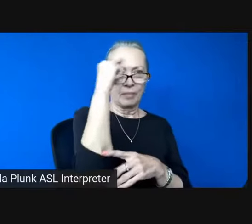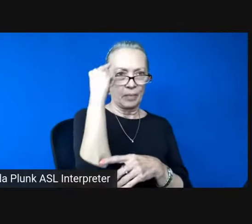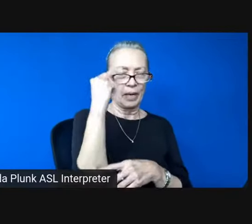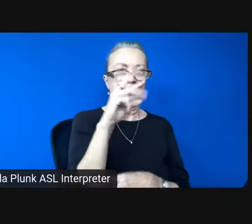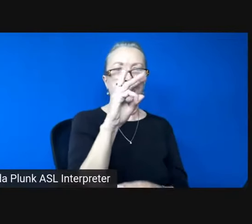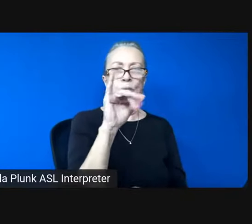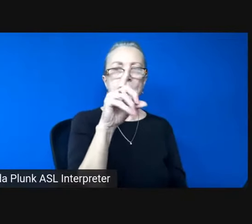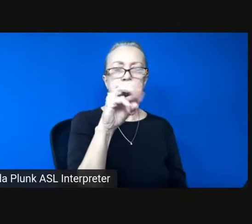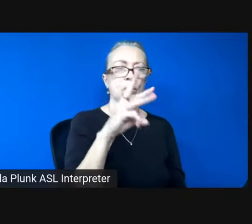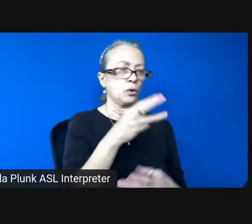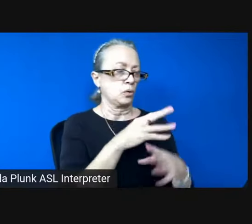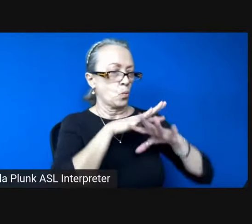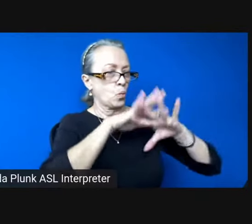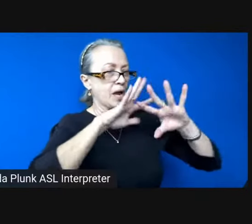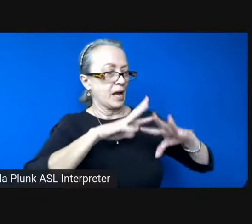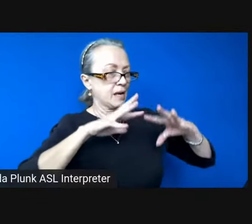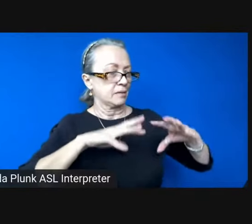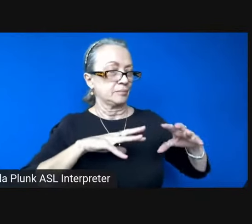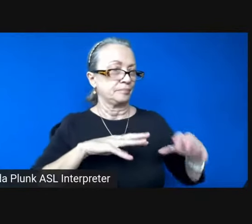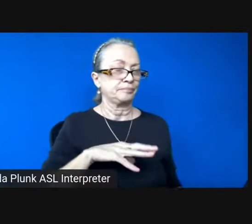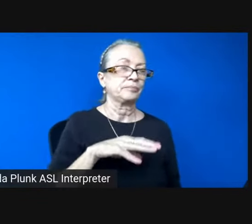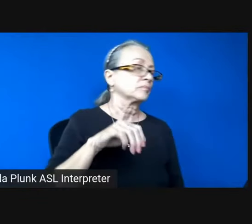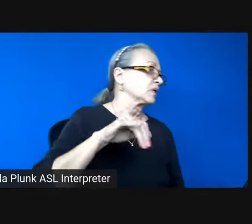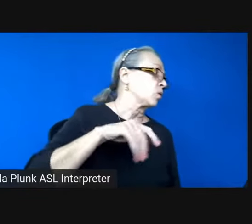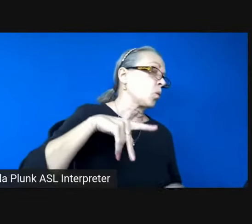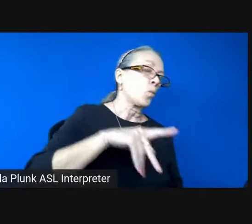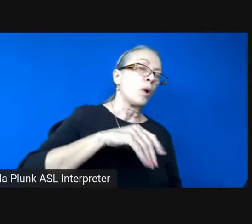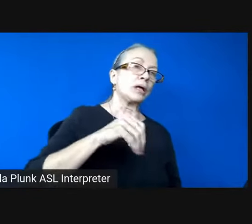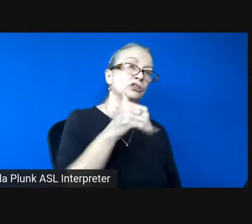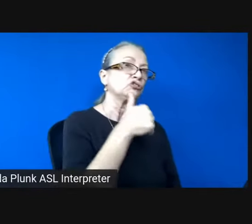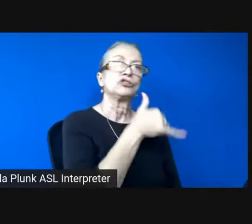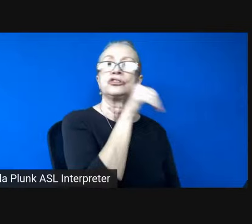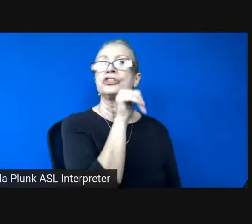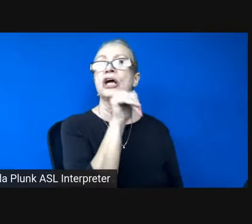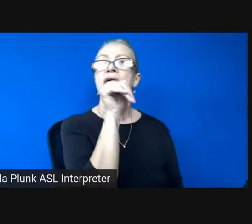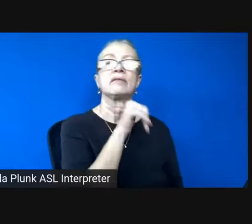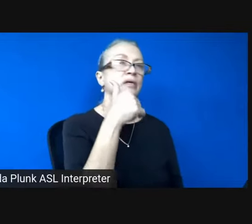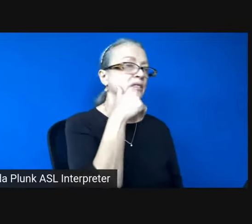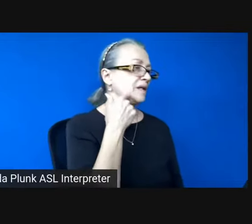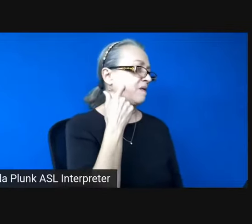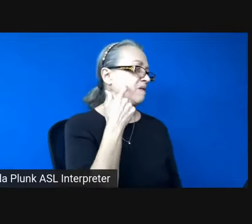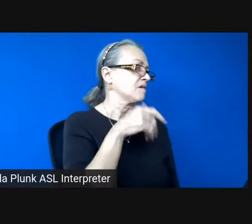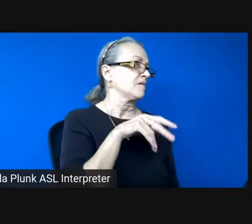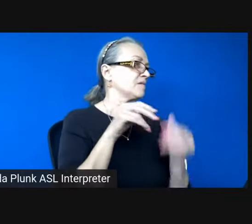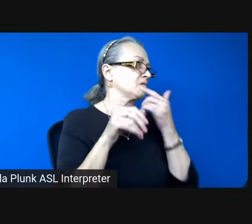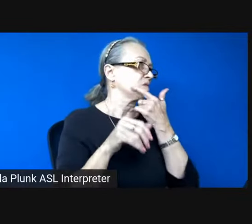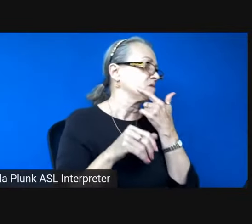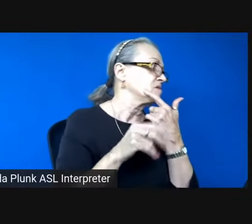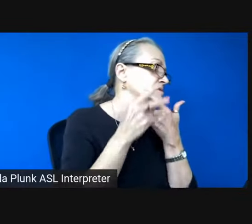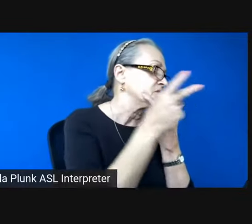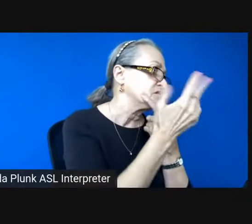shaving he nicked himself and stared in the mirror in a moment of blood